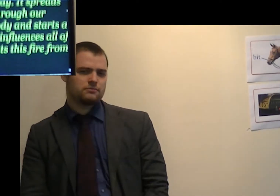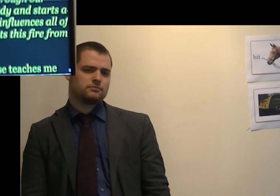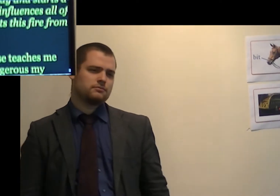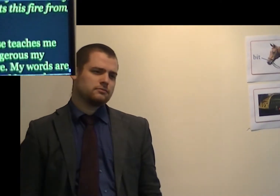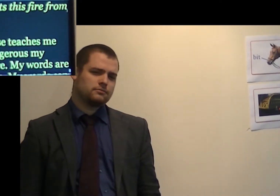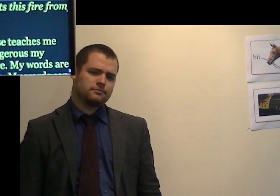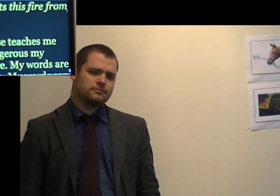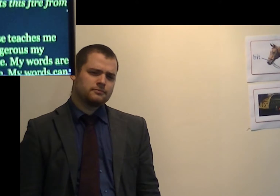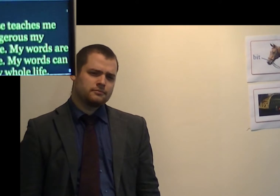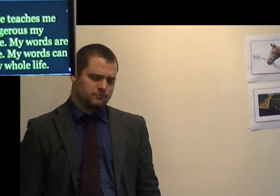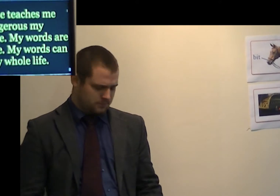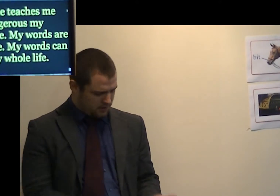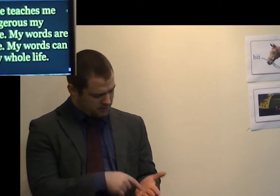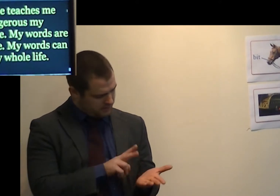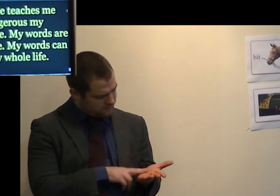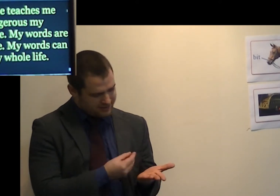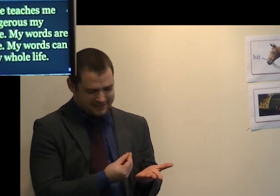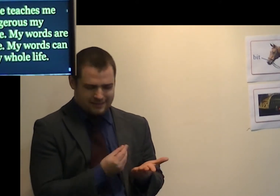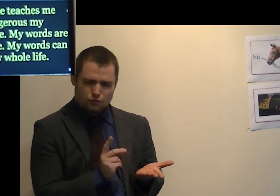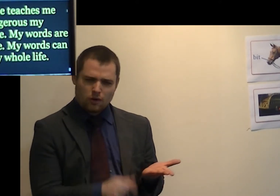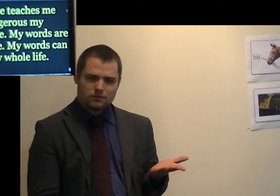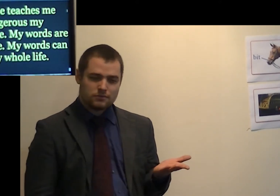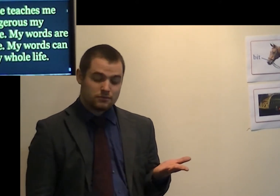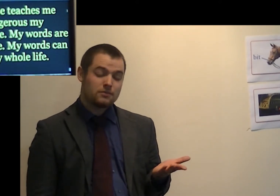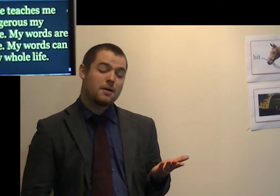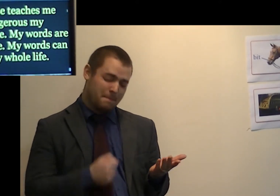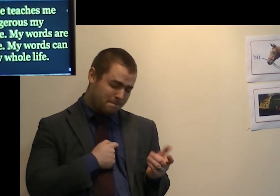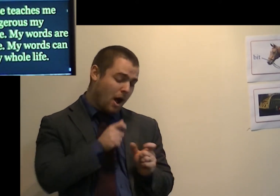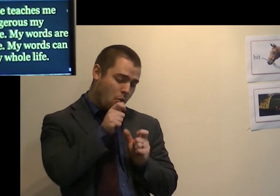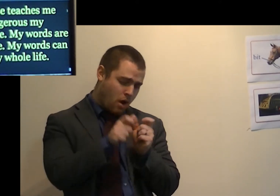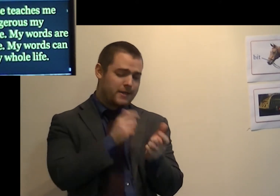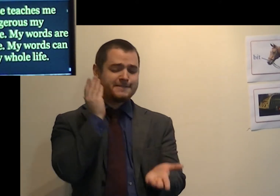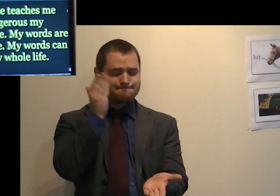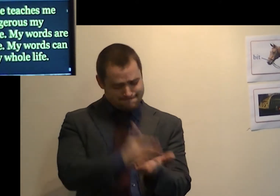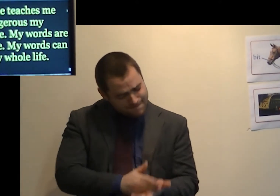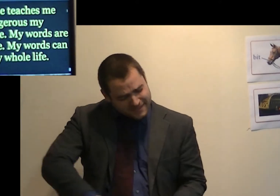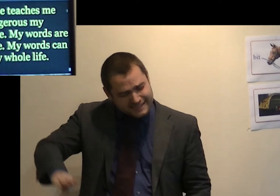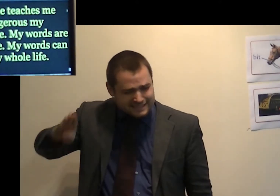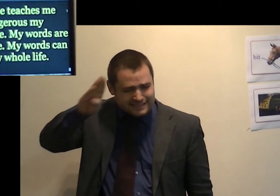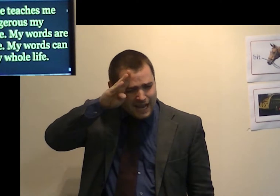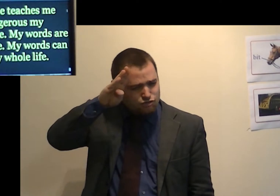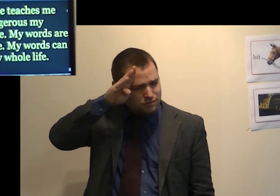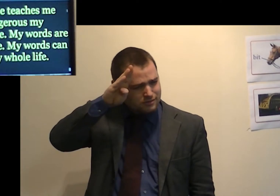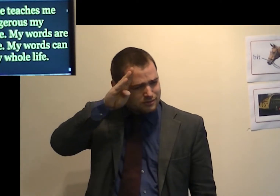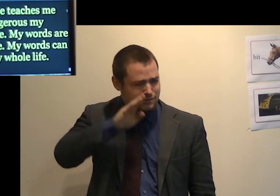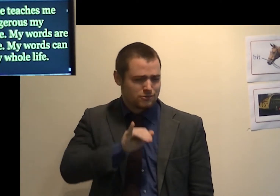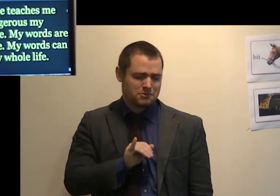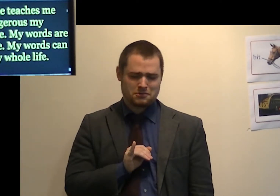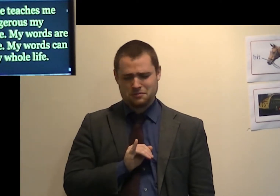This verse teaches me how dangerous my words are. My words are like a